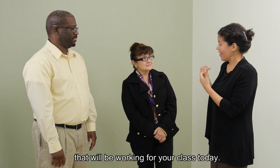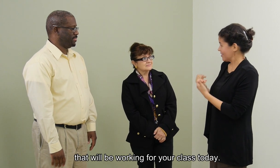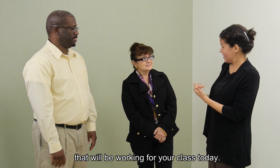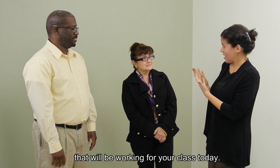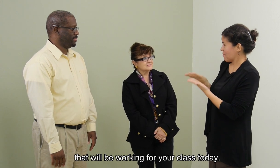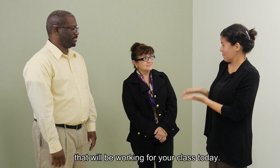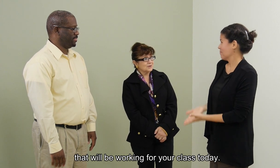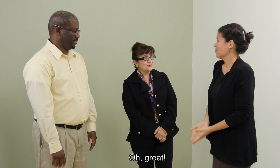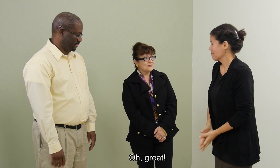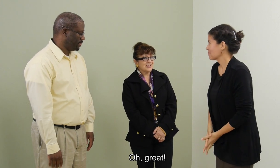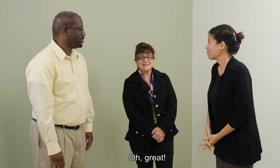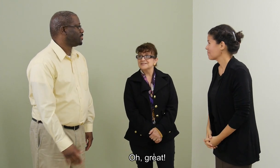class today. Oh, great.